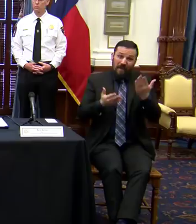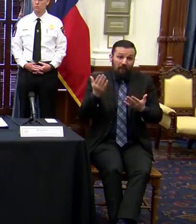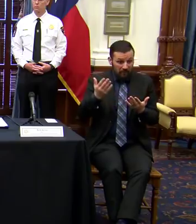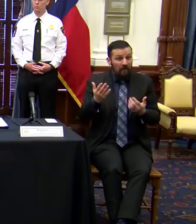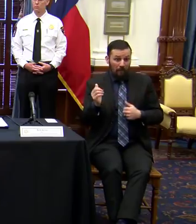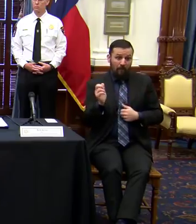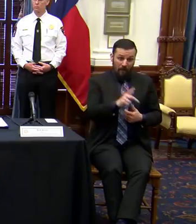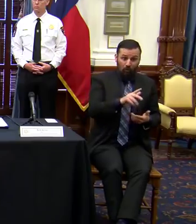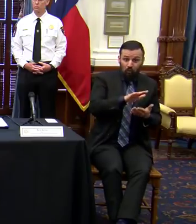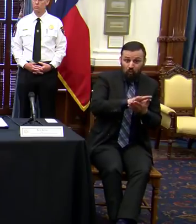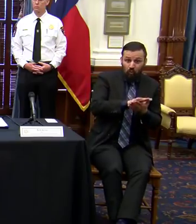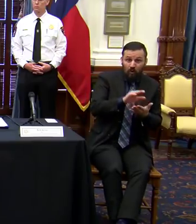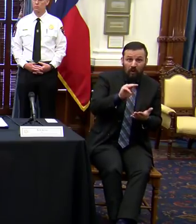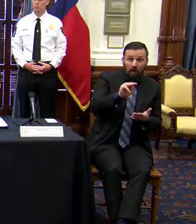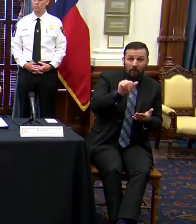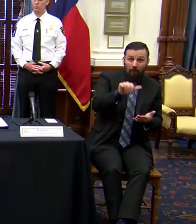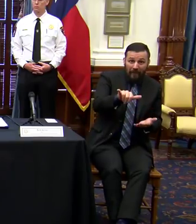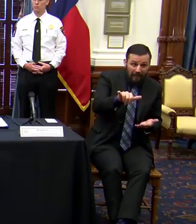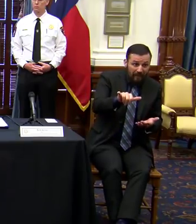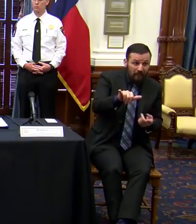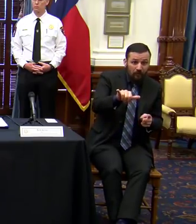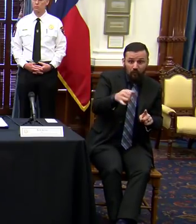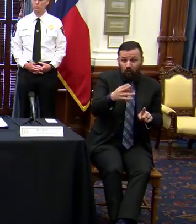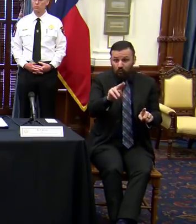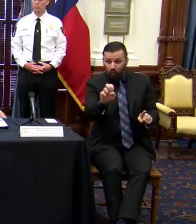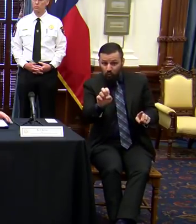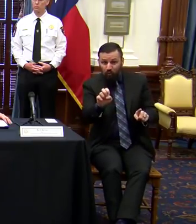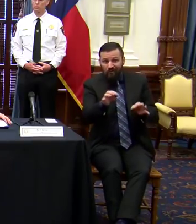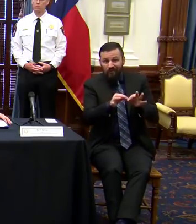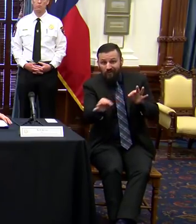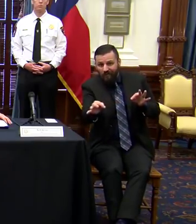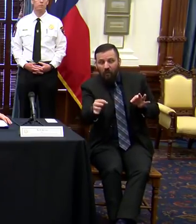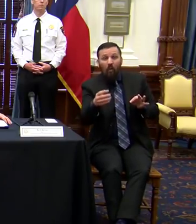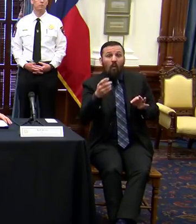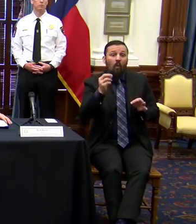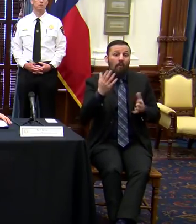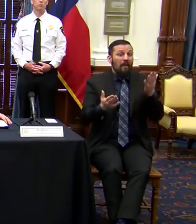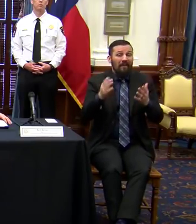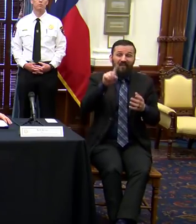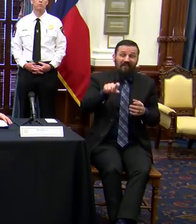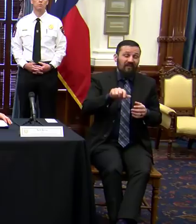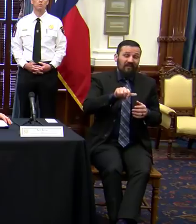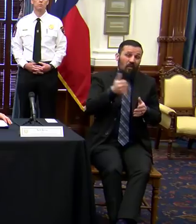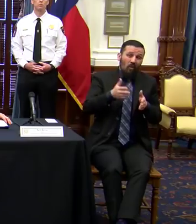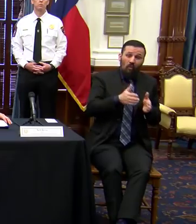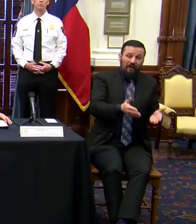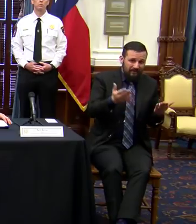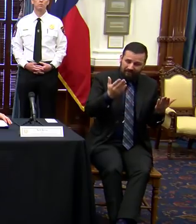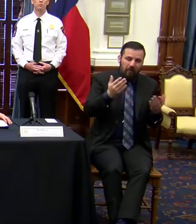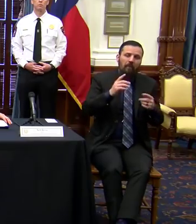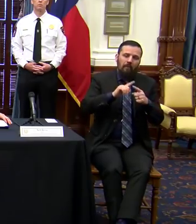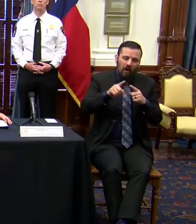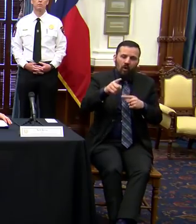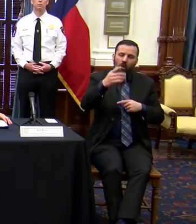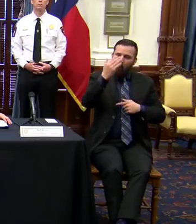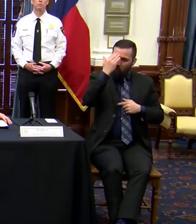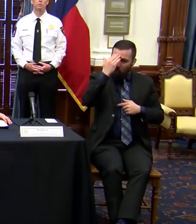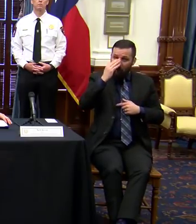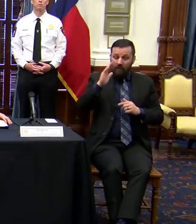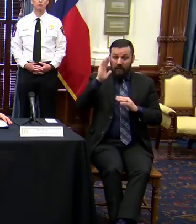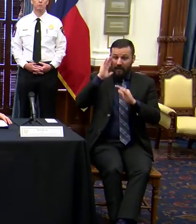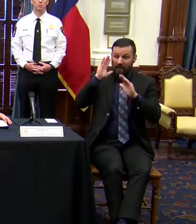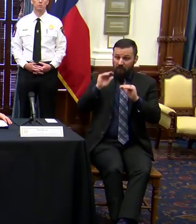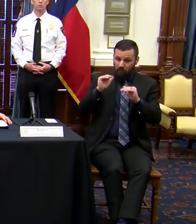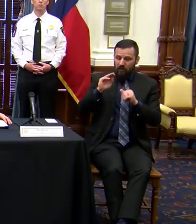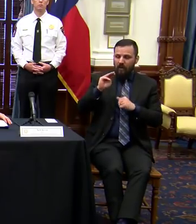school in May, they could be in May and June. It may be that other strategies have to take place. But know this, and that is the expectation that Mike